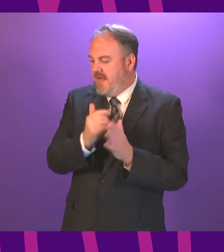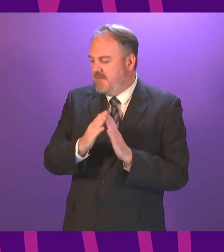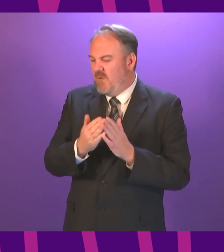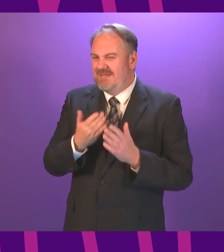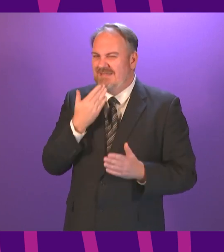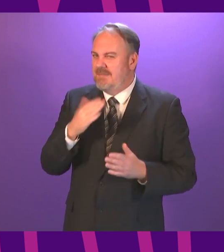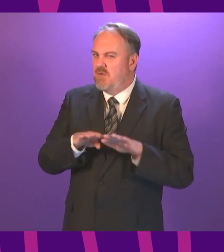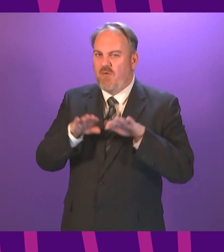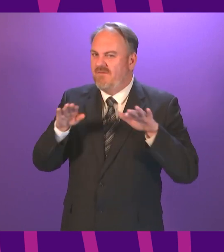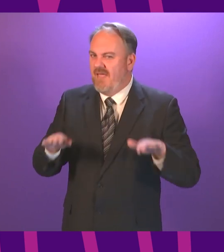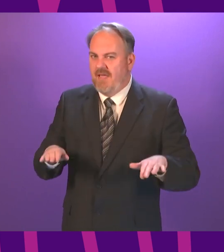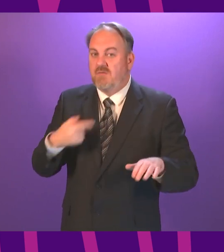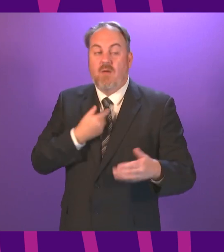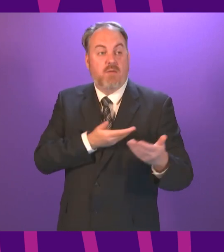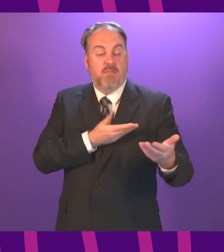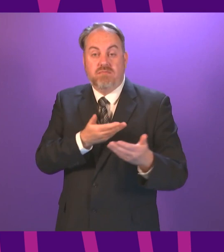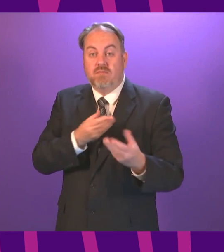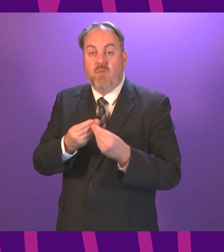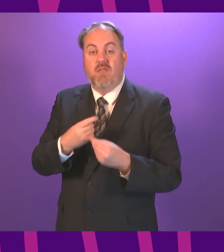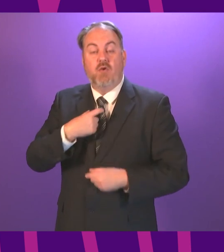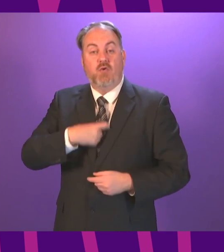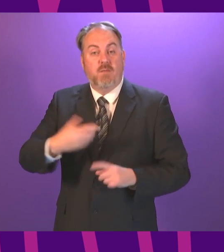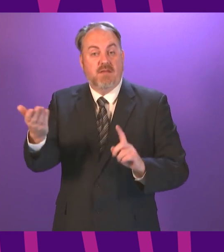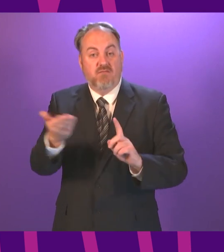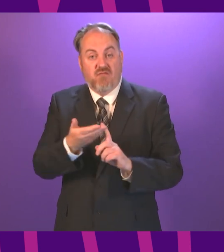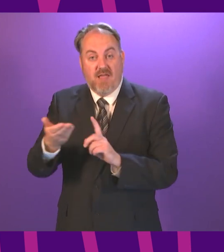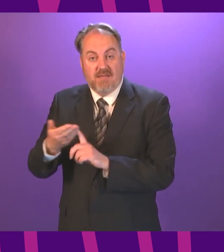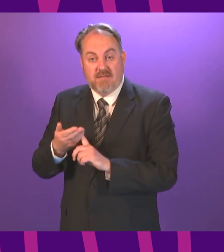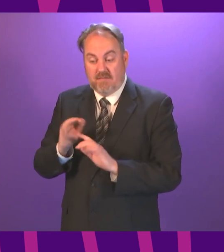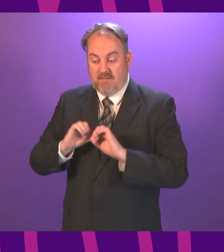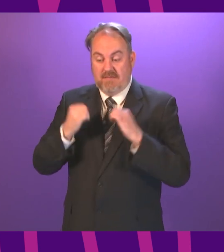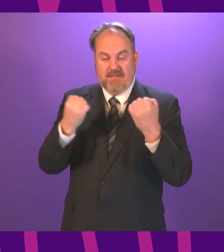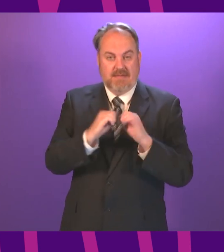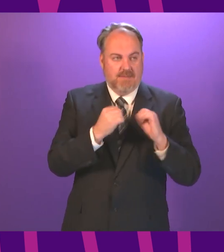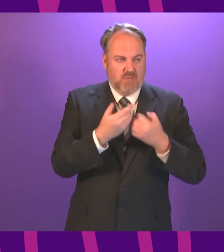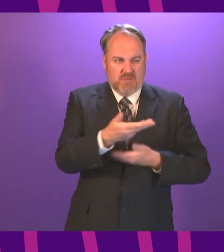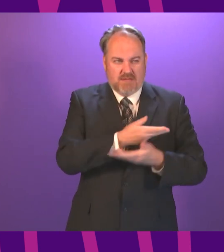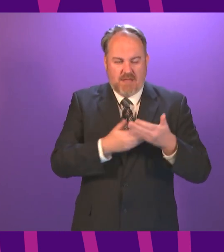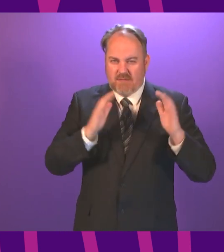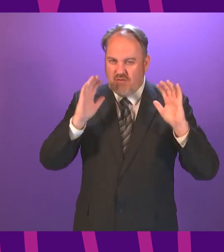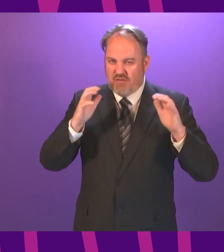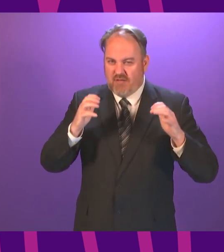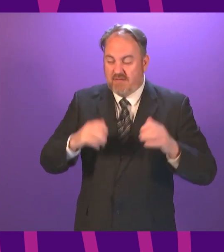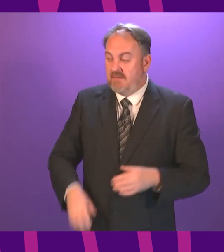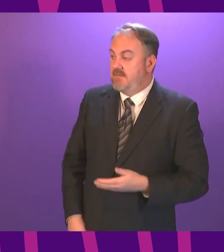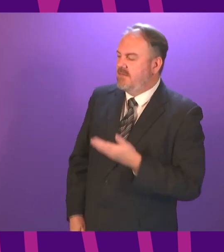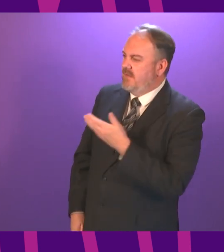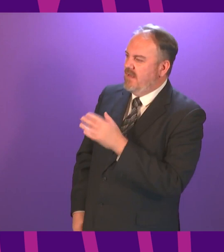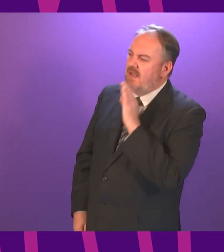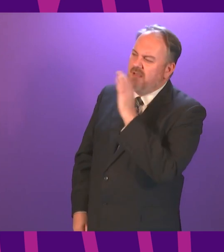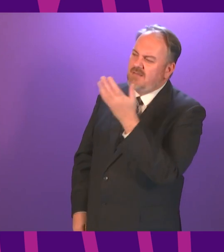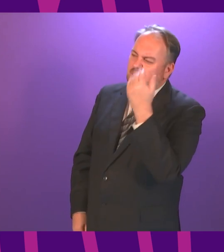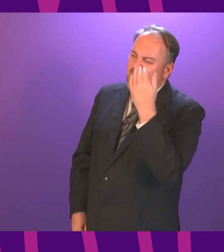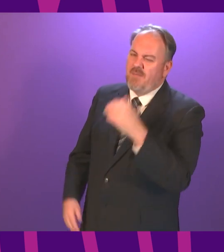a roundtable with human rights and equality experts to discuss these very issues. When I asked the First Minister about vaccine